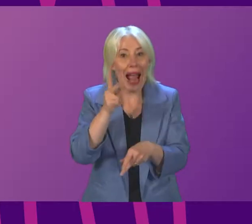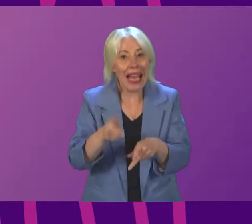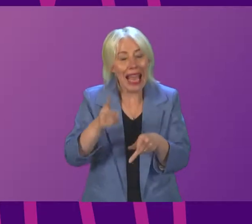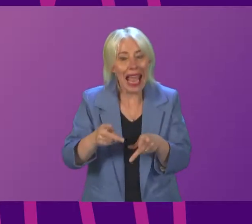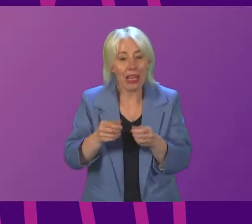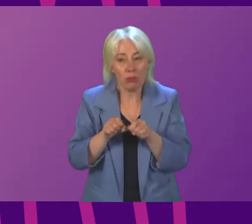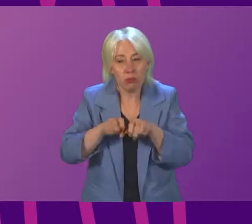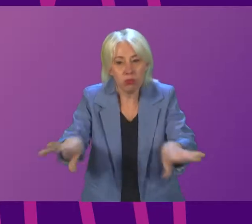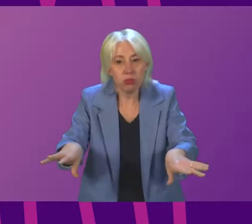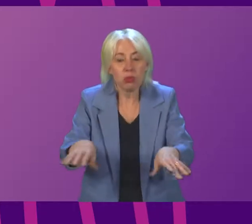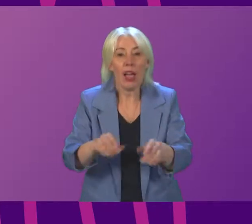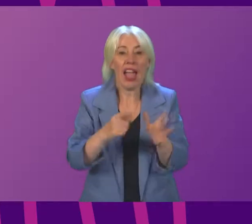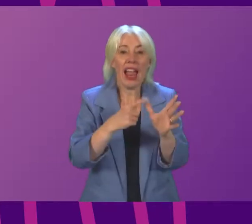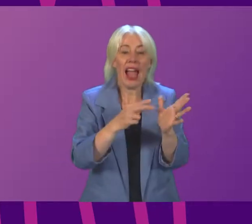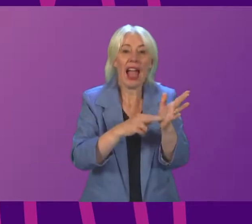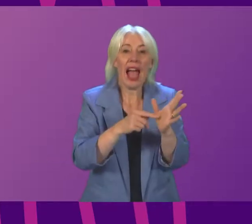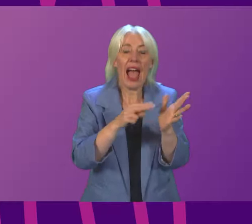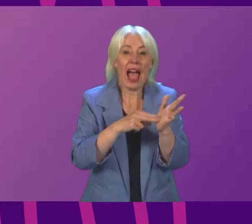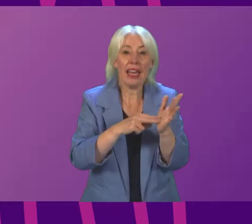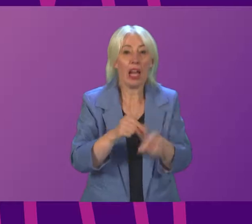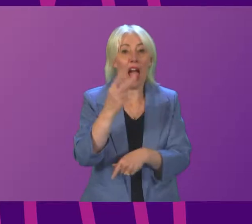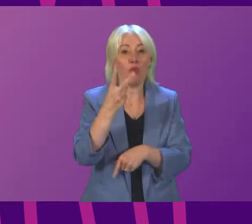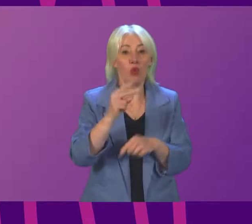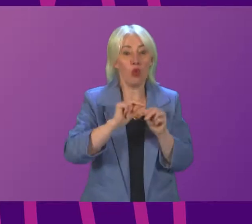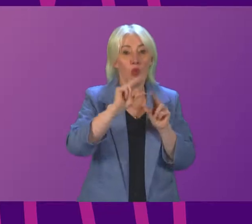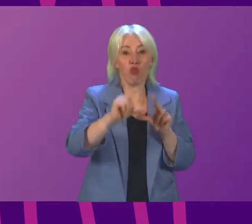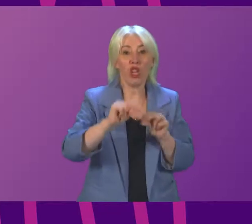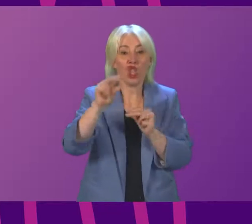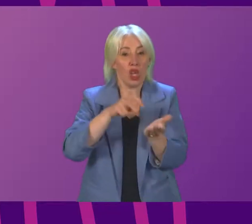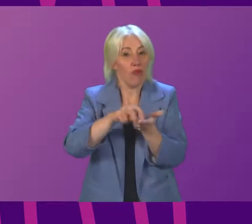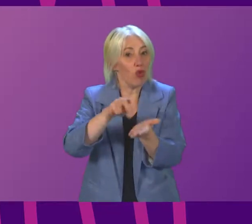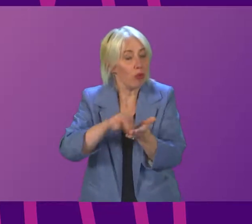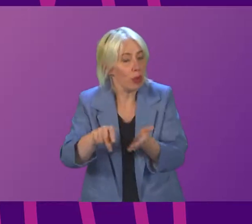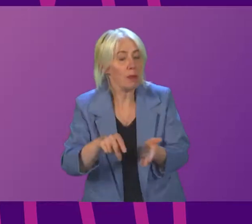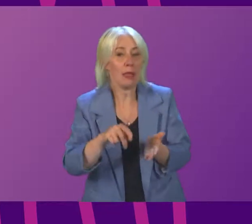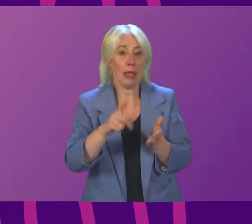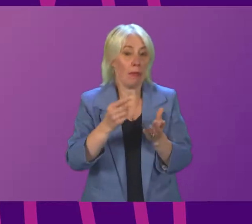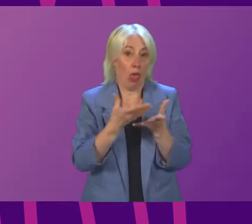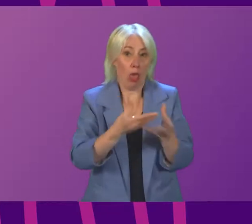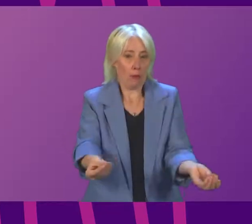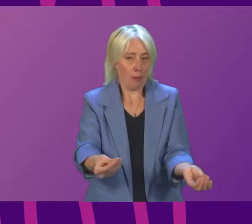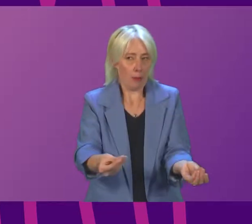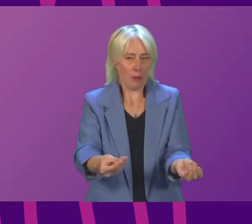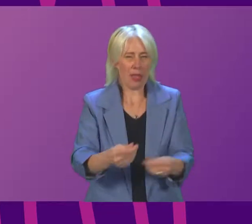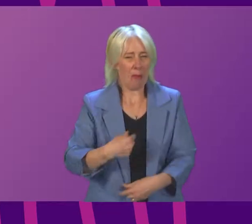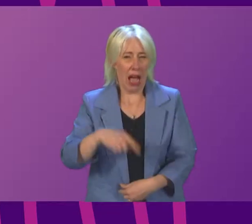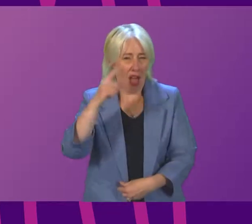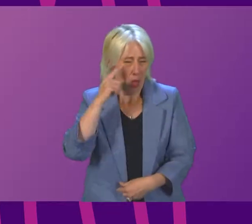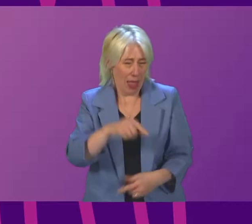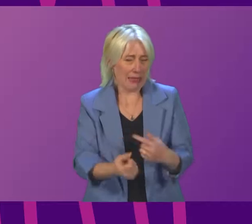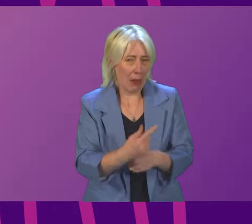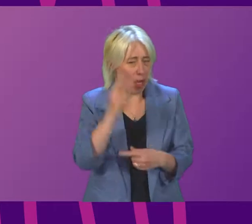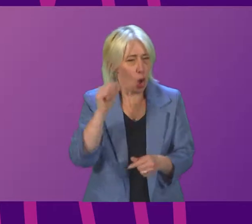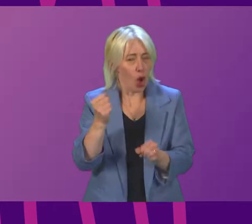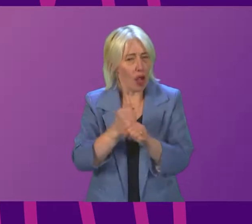footbridges across the river were washed away. Now, given the scale of the devastation, I had hoped we would hear more direct support at this time from the Government.